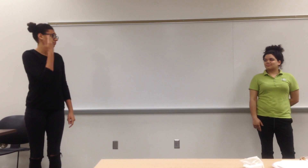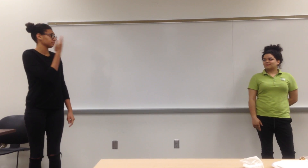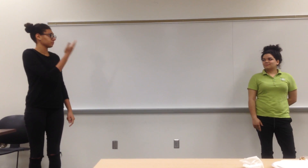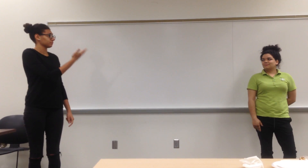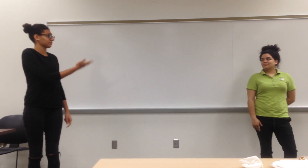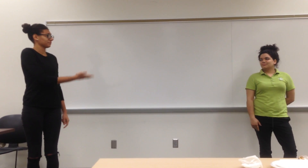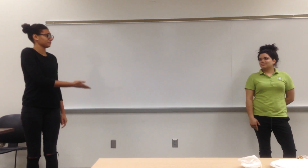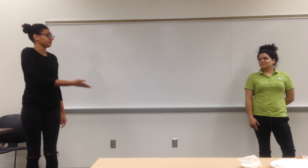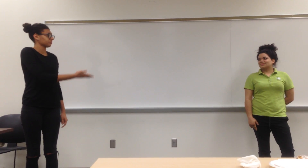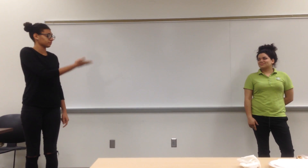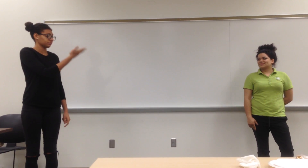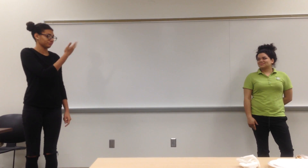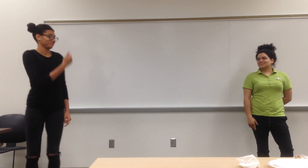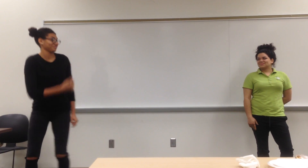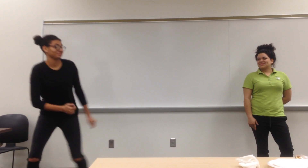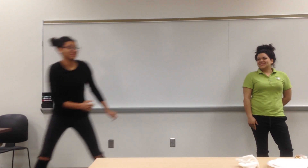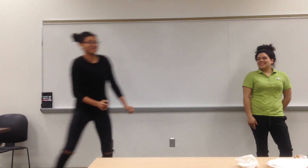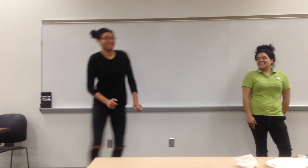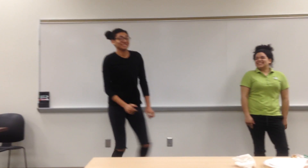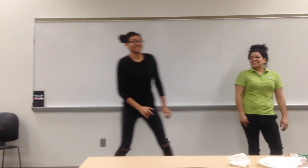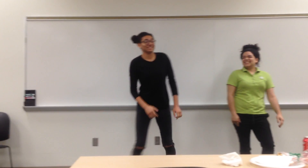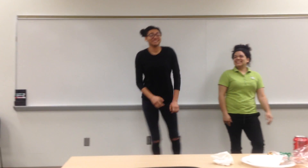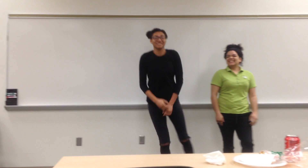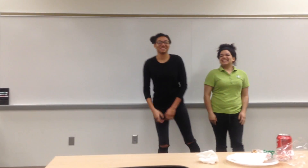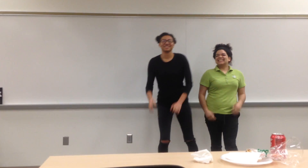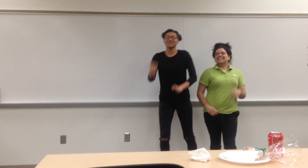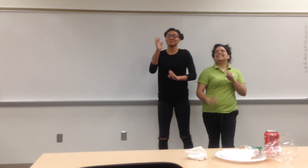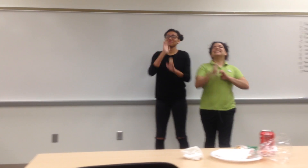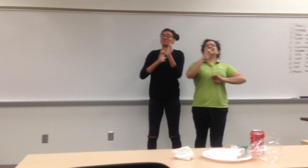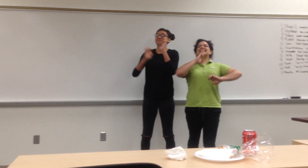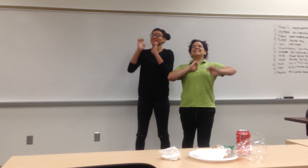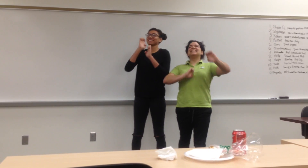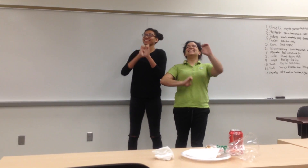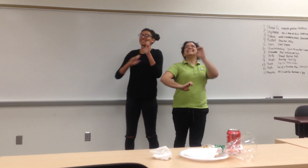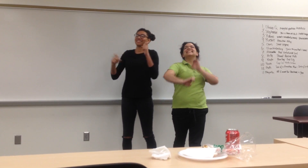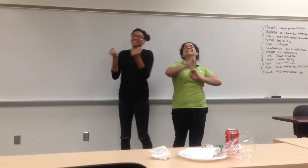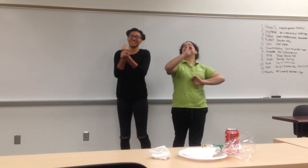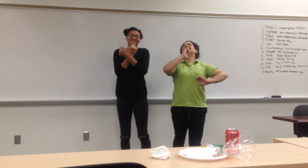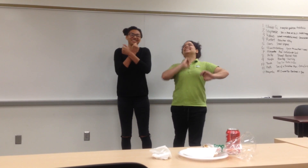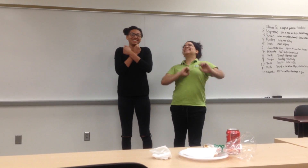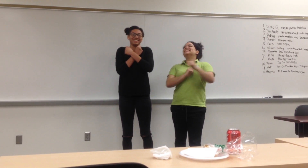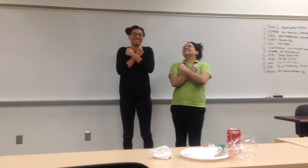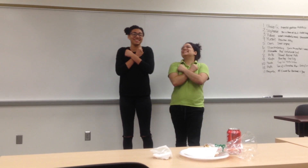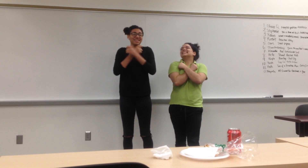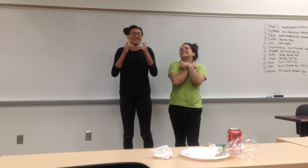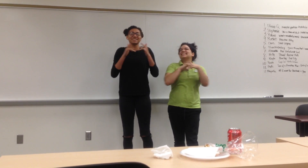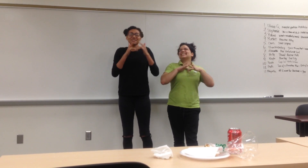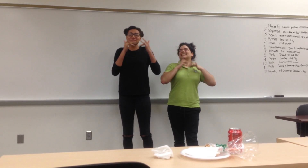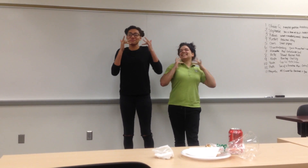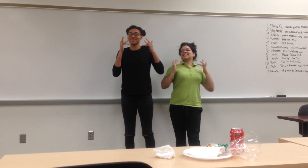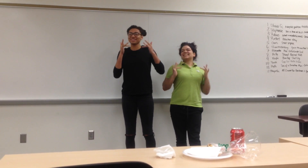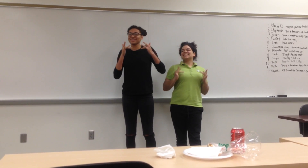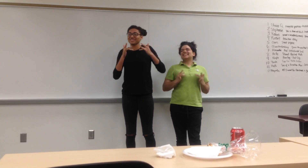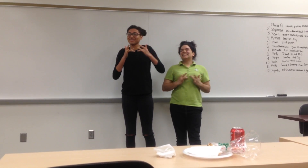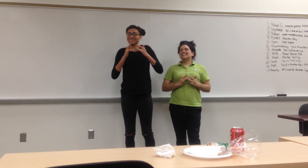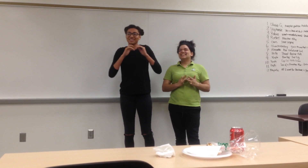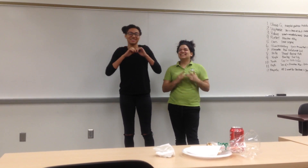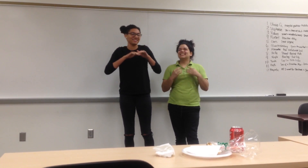inside. Why won't he